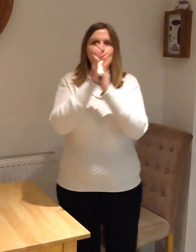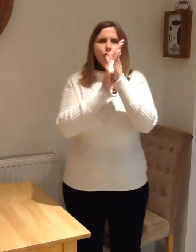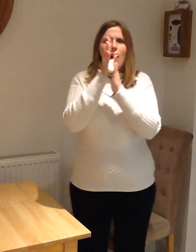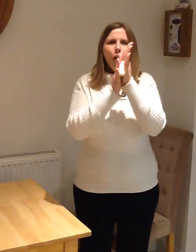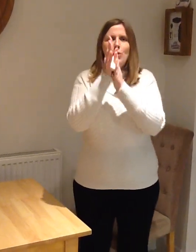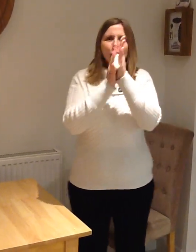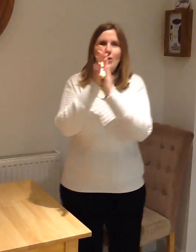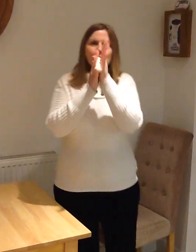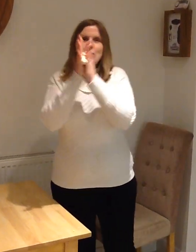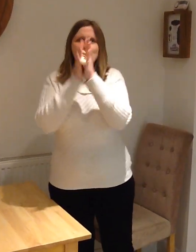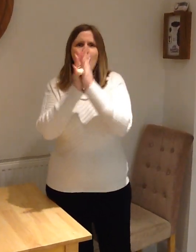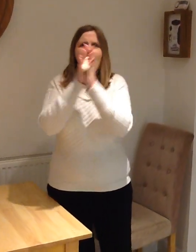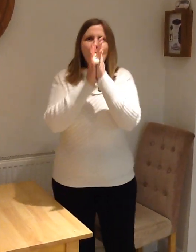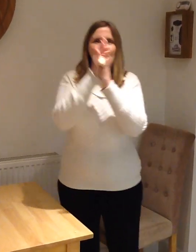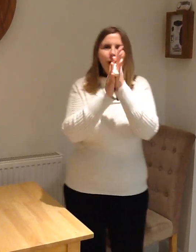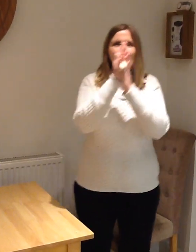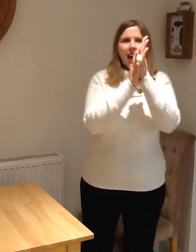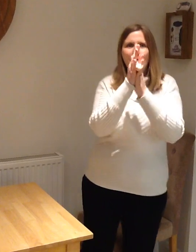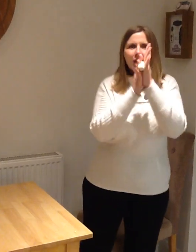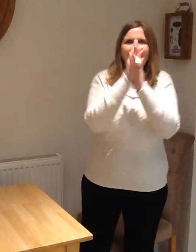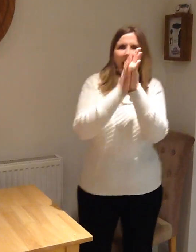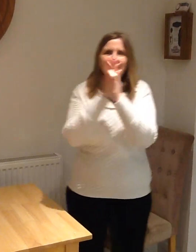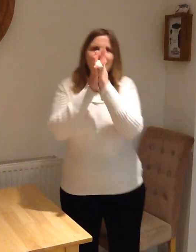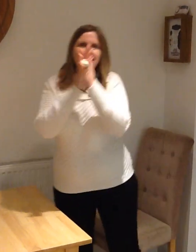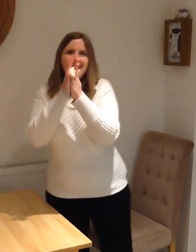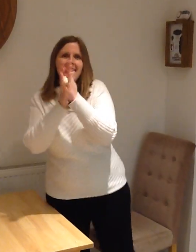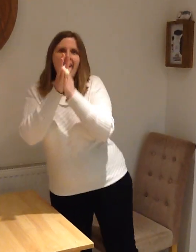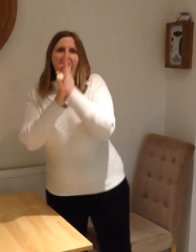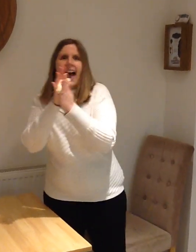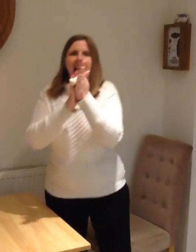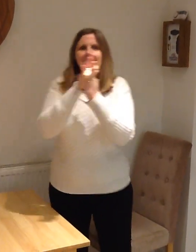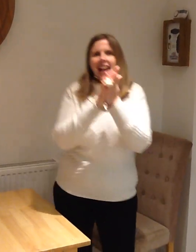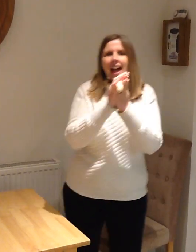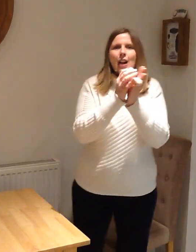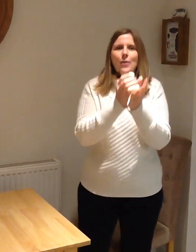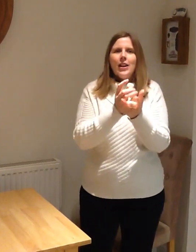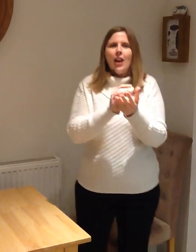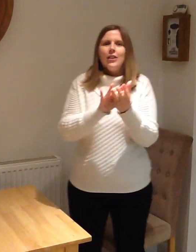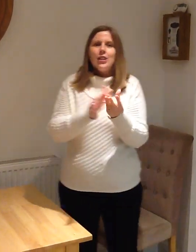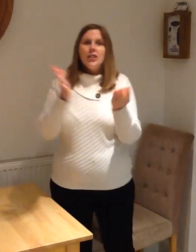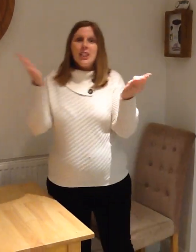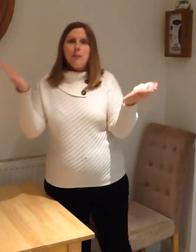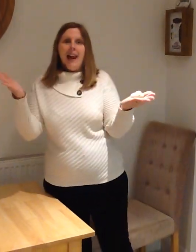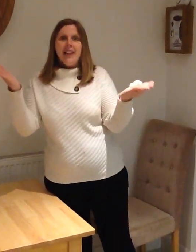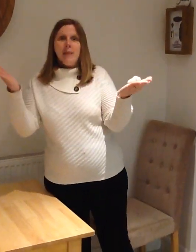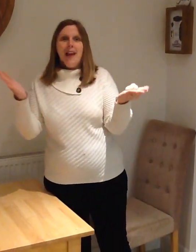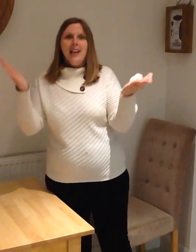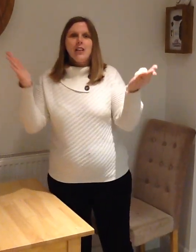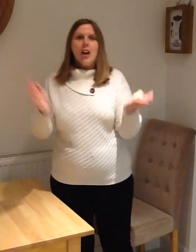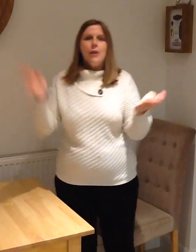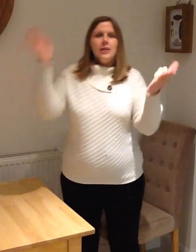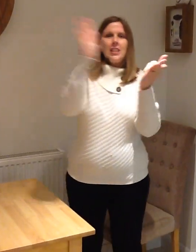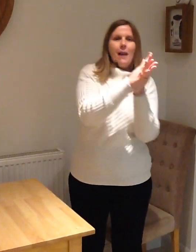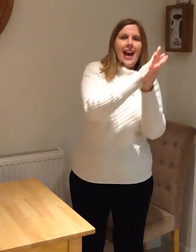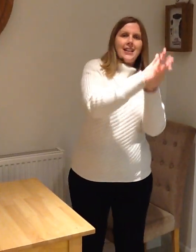roll, roll. Have good dance. And now we're going to pluck the Play-Doh. Flap,